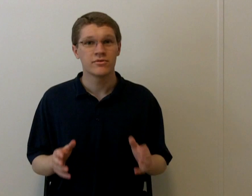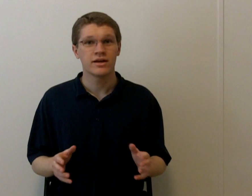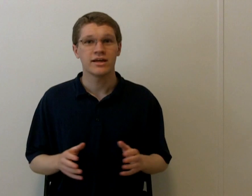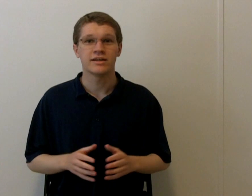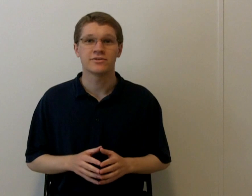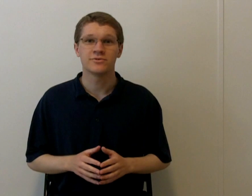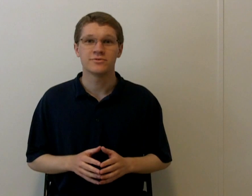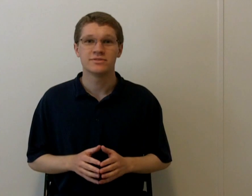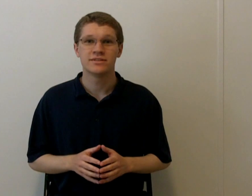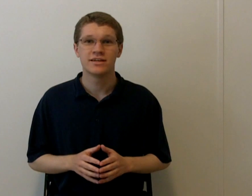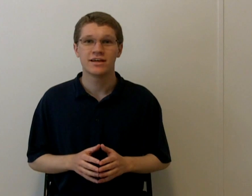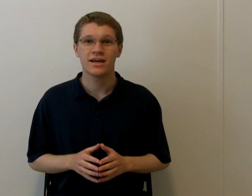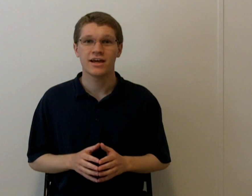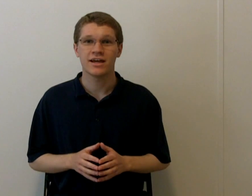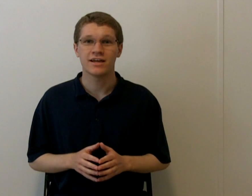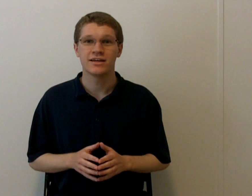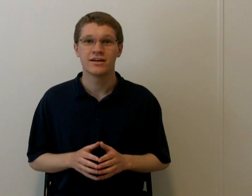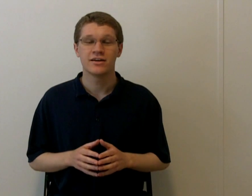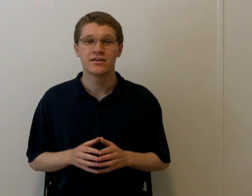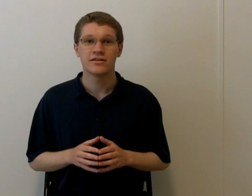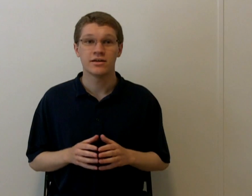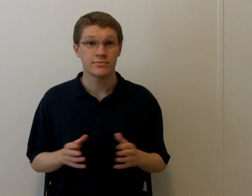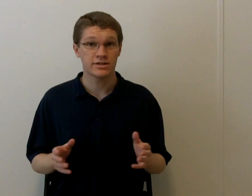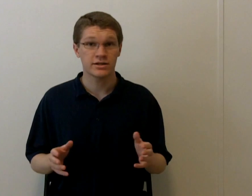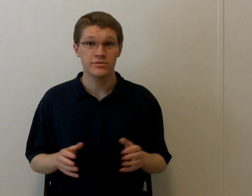It includes an image generator.